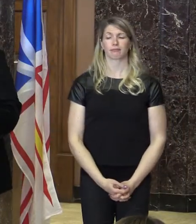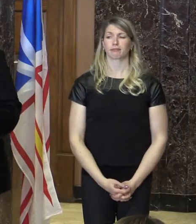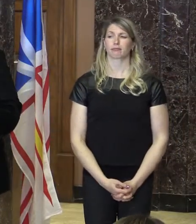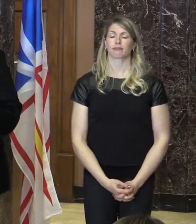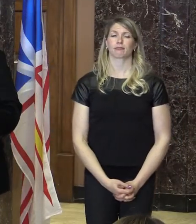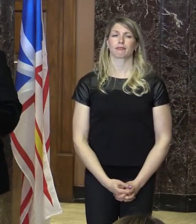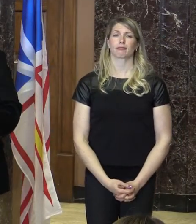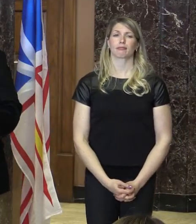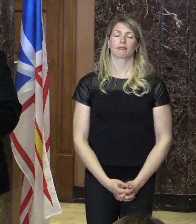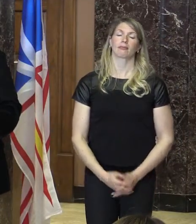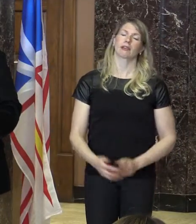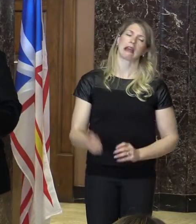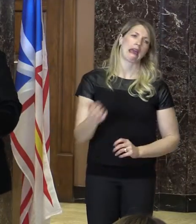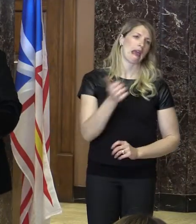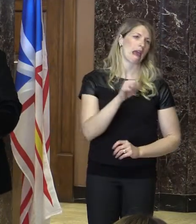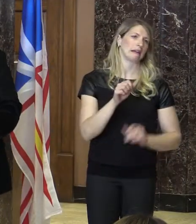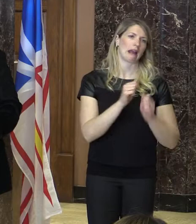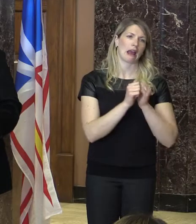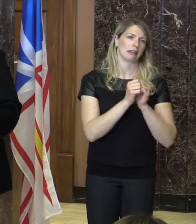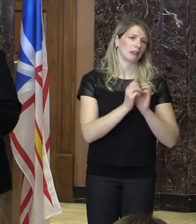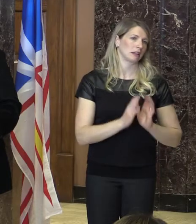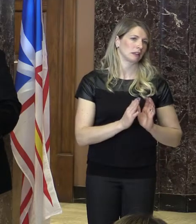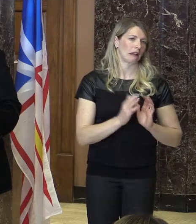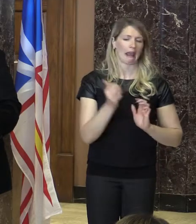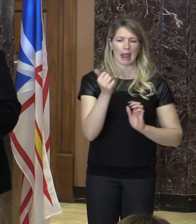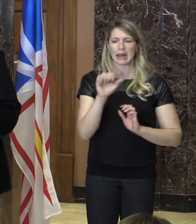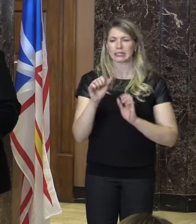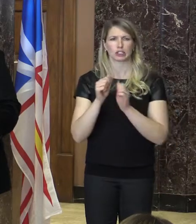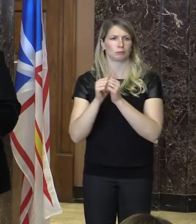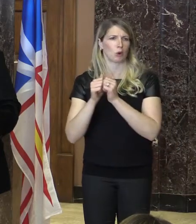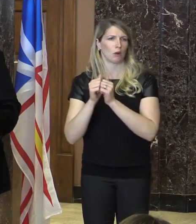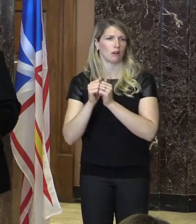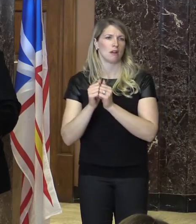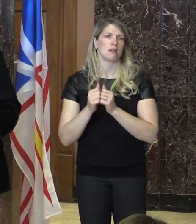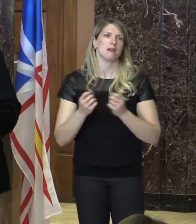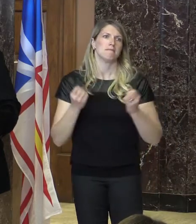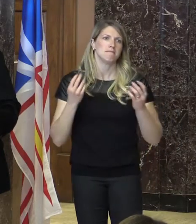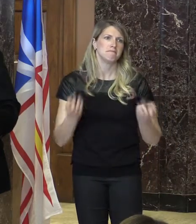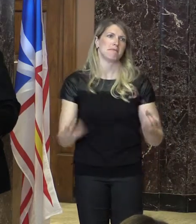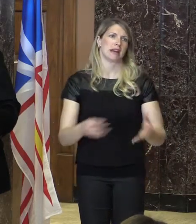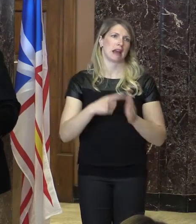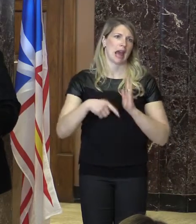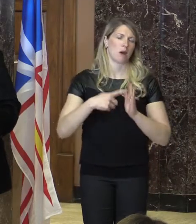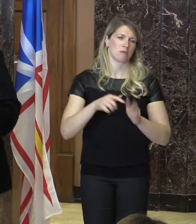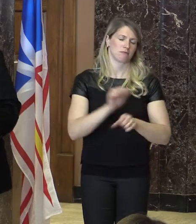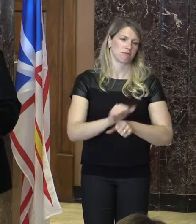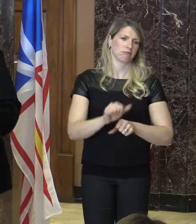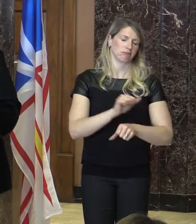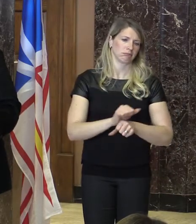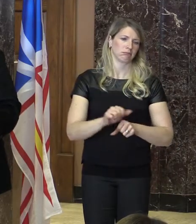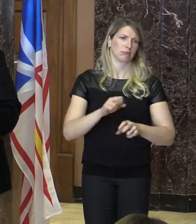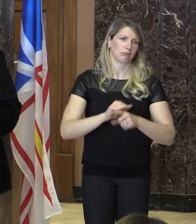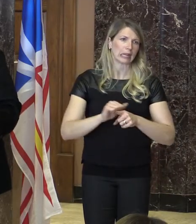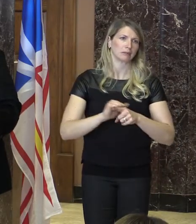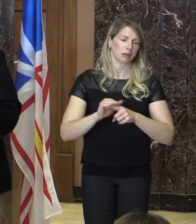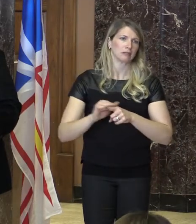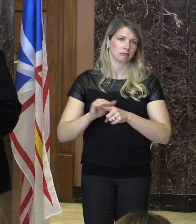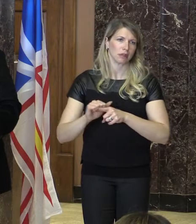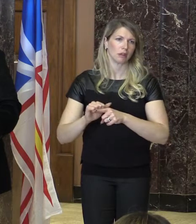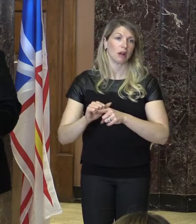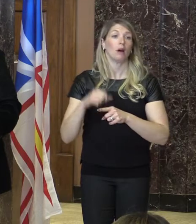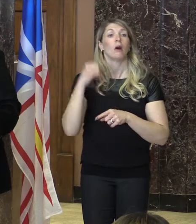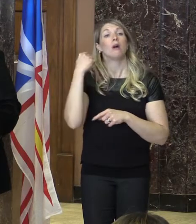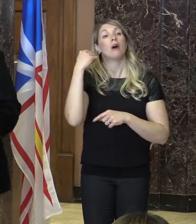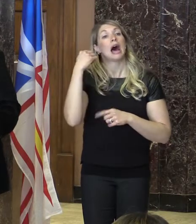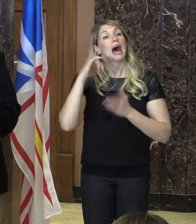As with any athlete in any sport, our Special Olympians put in long hours of training week after week. And this is all possible due to the